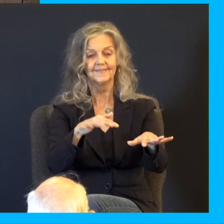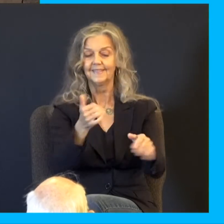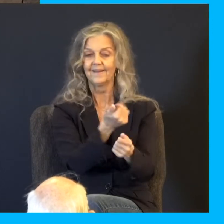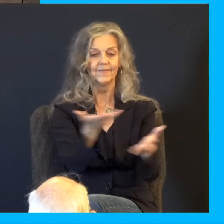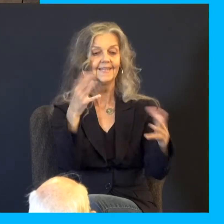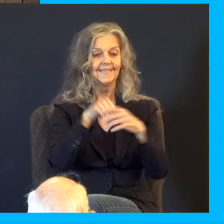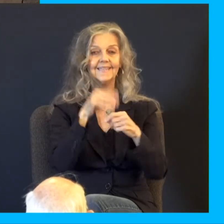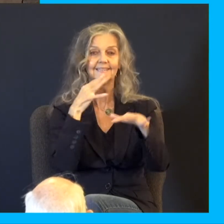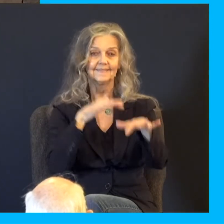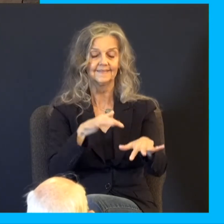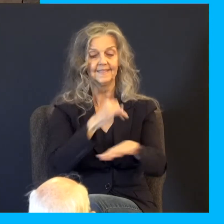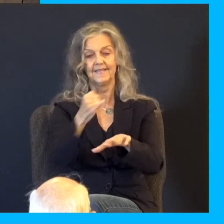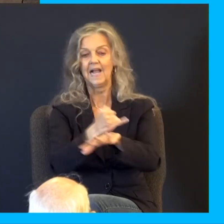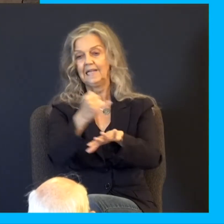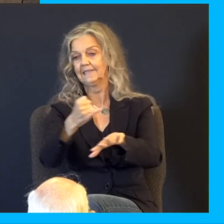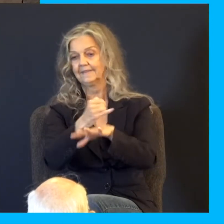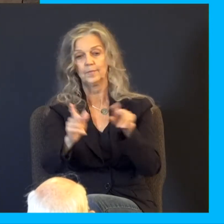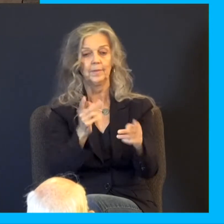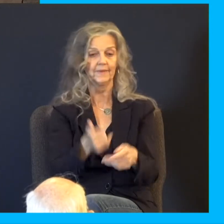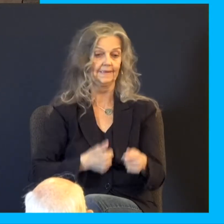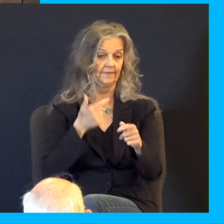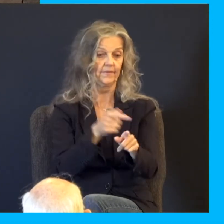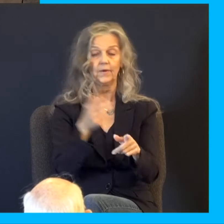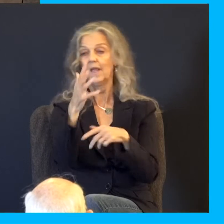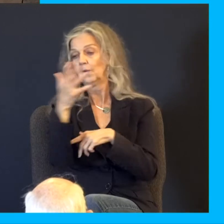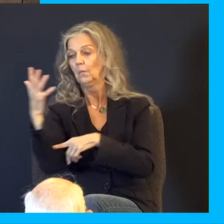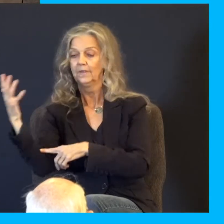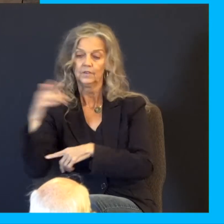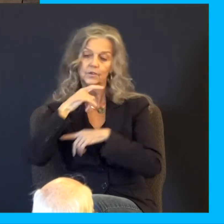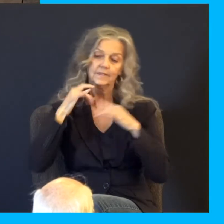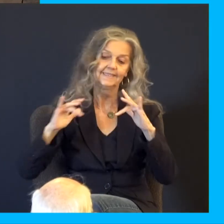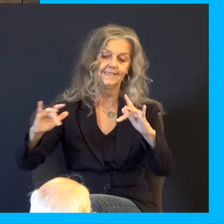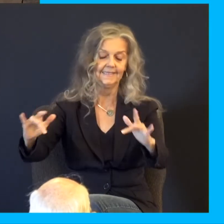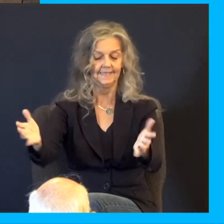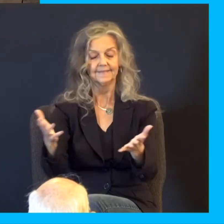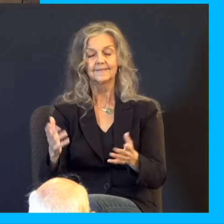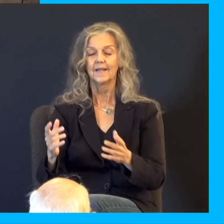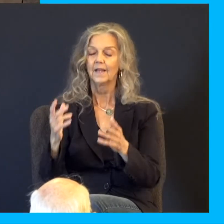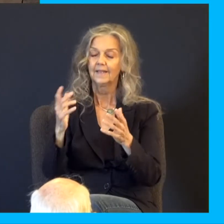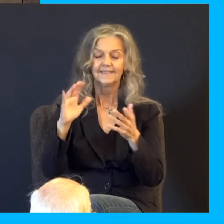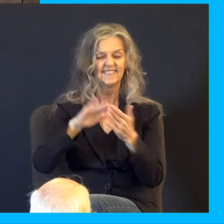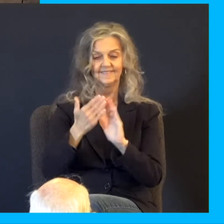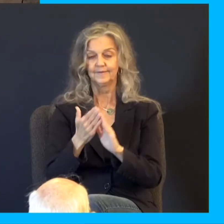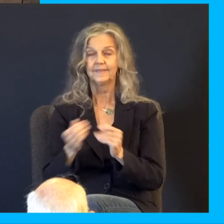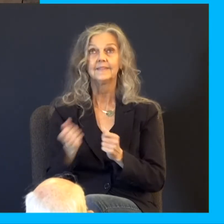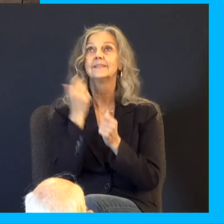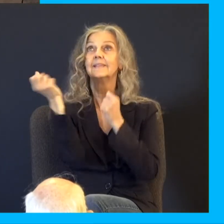and the isles, and the inhabitants thereof. Let the wilderness, and the cities thereof lift up their voice, the villages that Kadar doth inhabit. Let